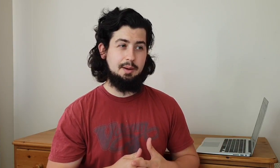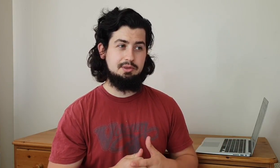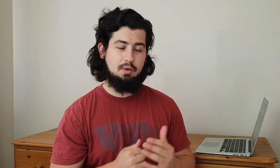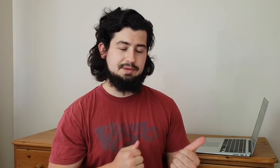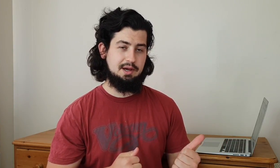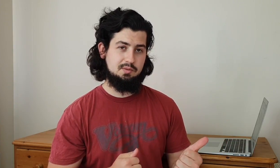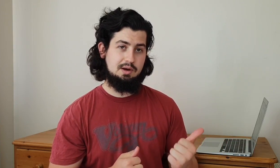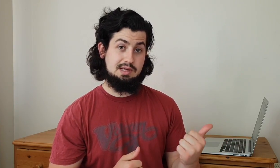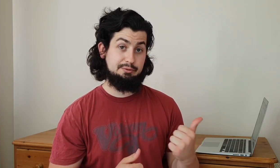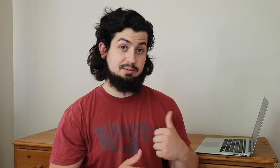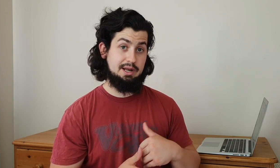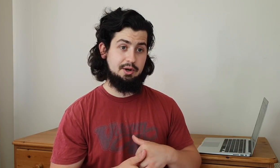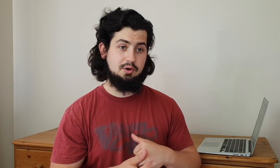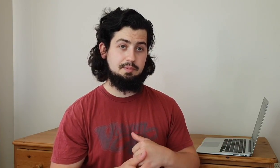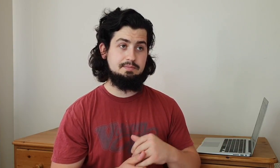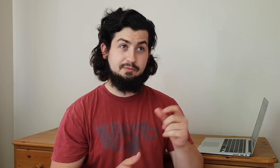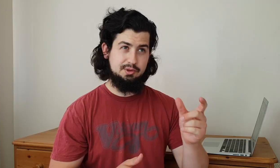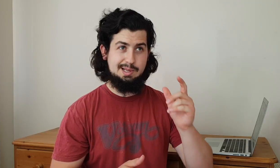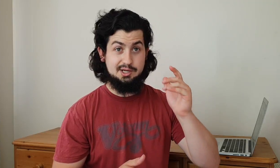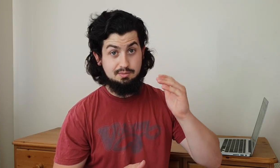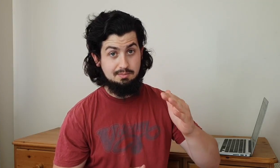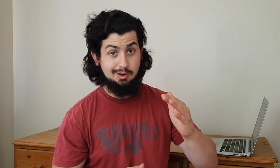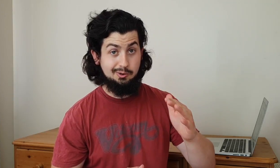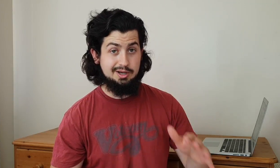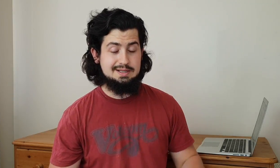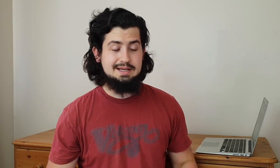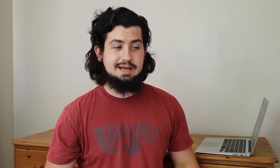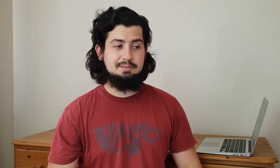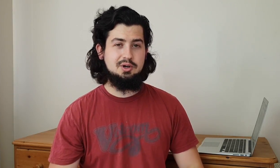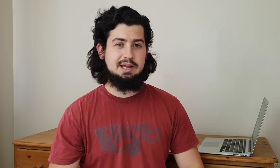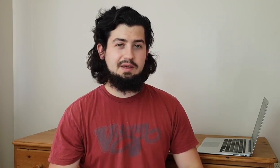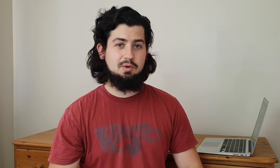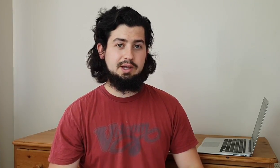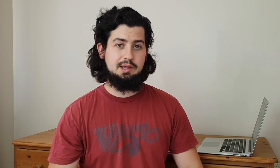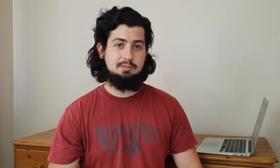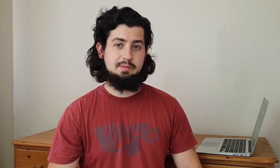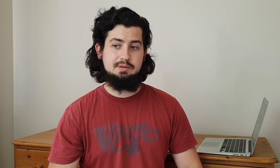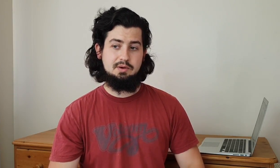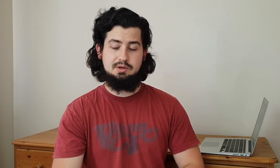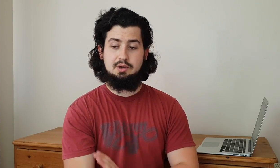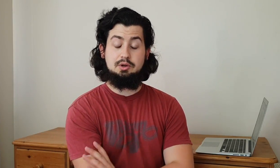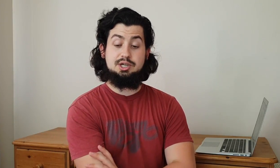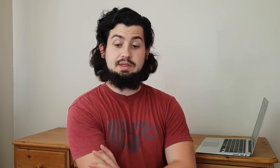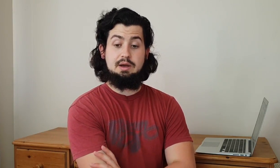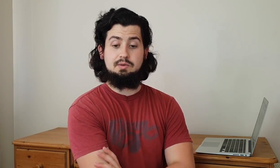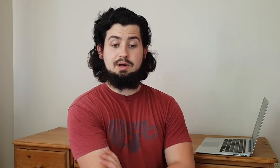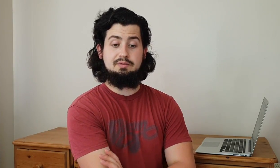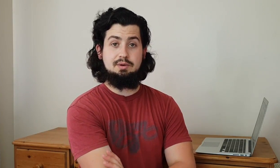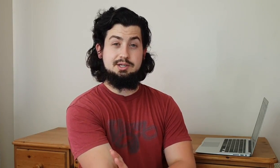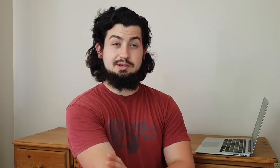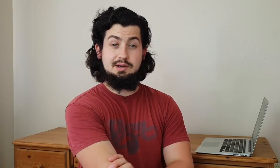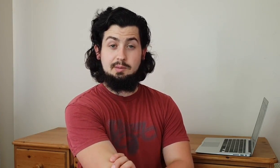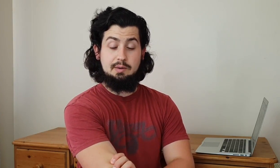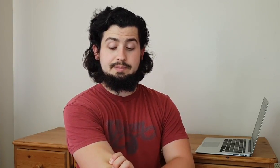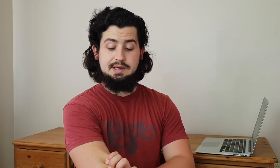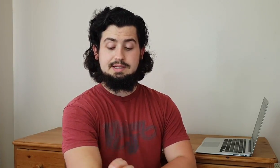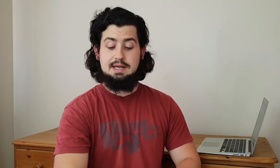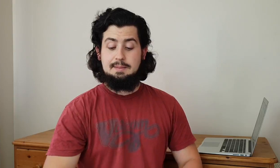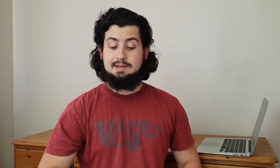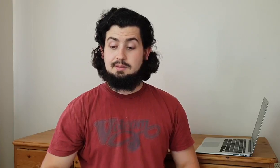up on the website as well sanofsomalia.com forward slash blog i'm trying to get that working at the moment so you can go and check that out as well if you want to actually look at it on my website but um